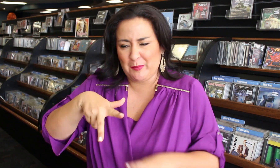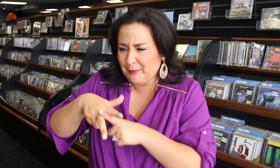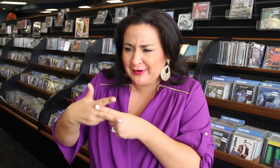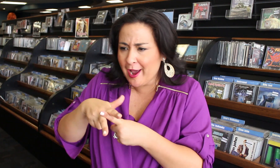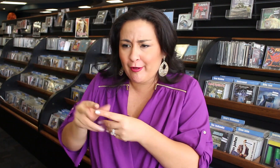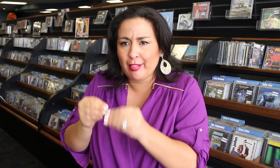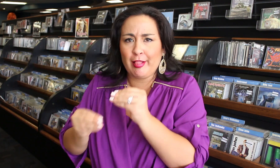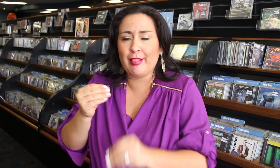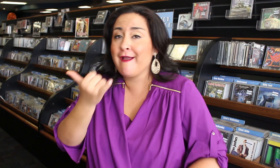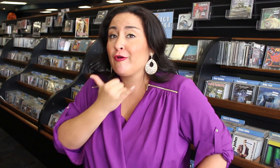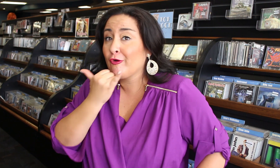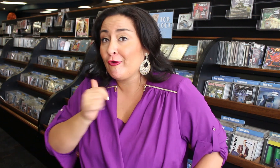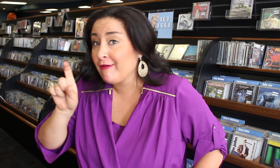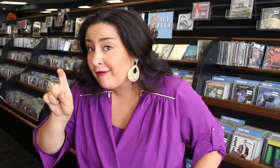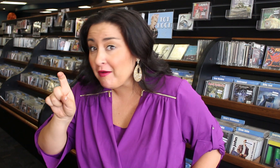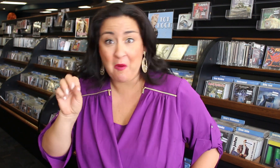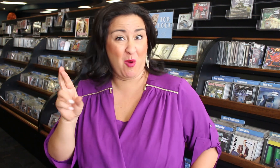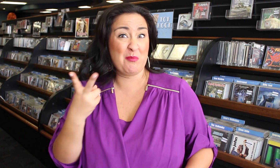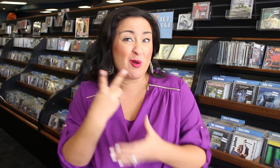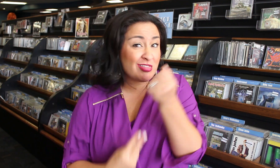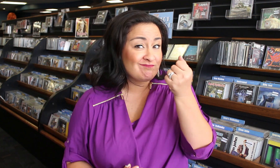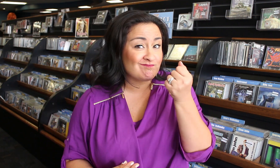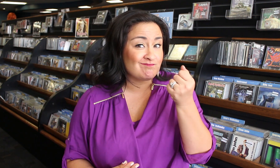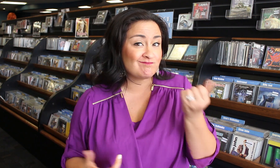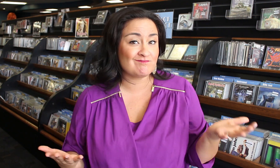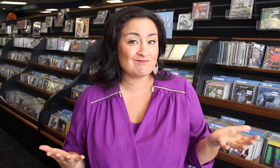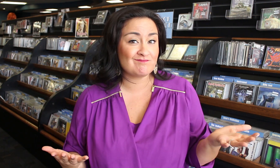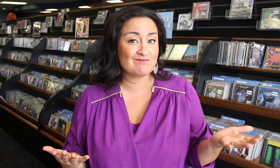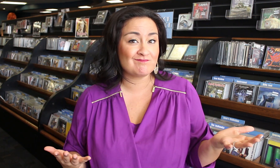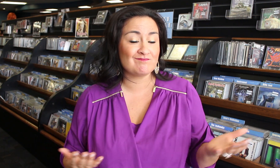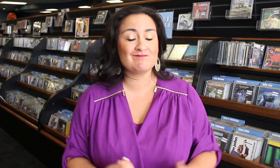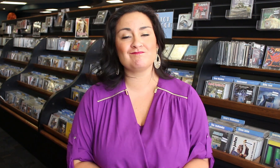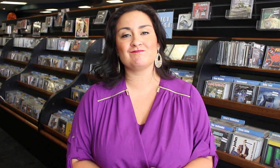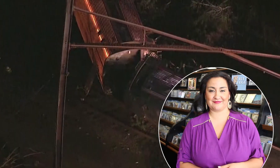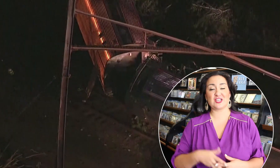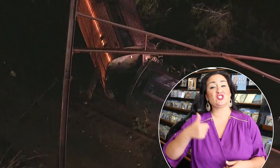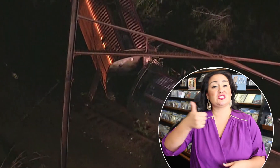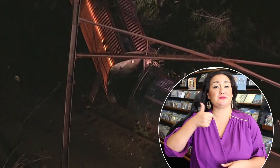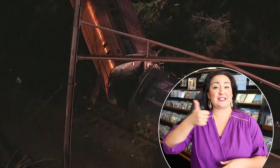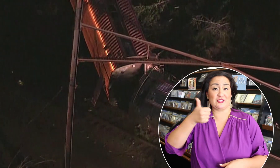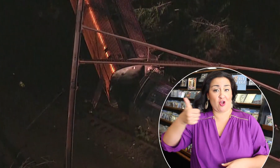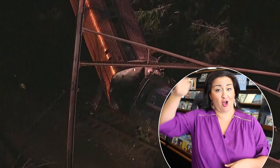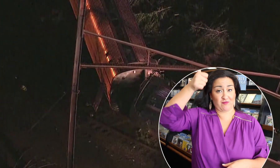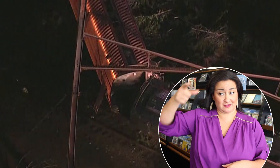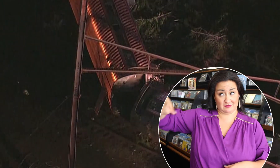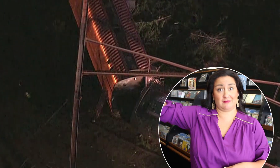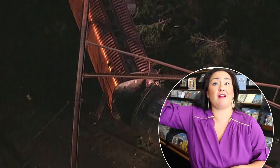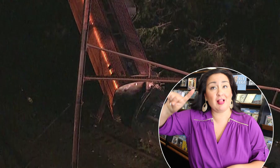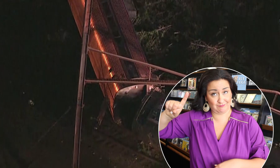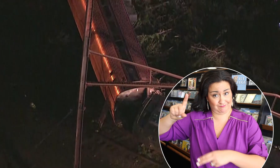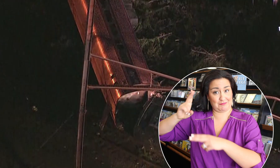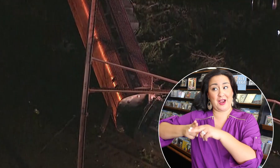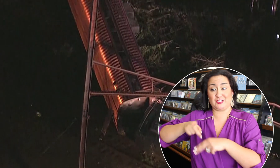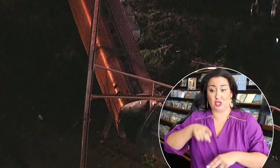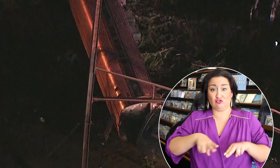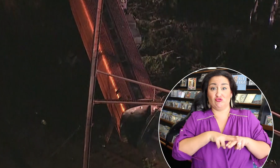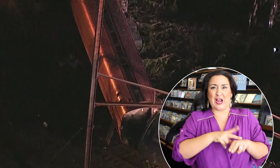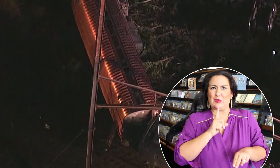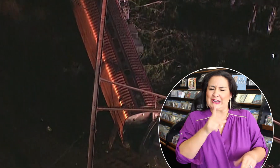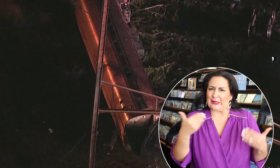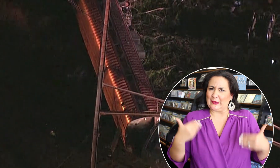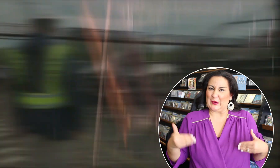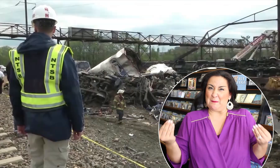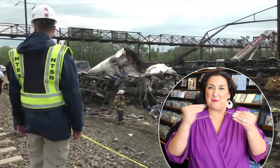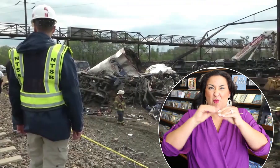The deadly crash also resulted in a number of injuries. The transportation officials are now saying that the